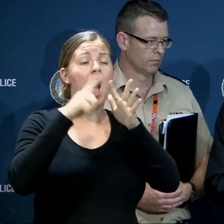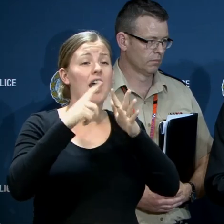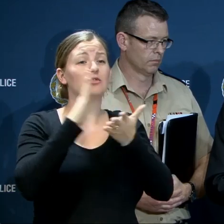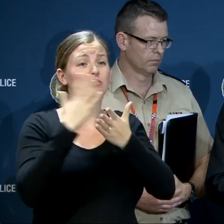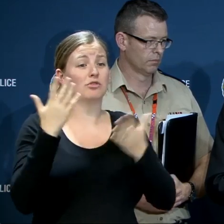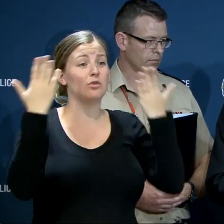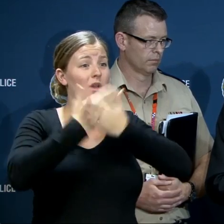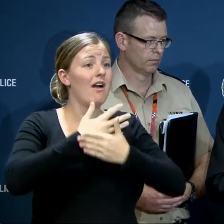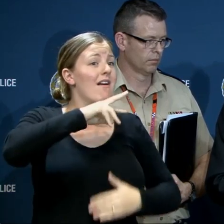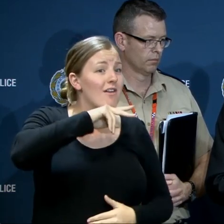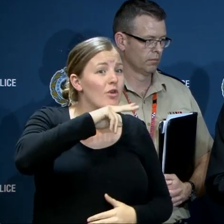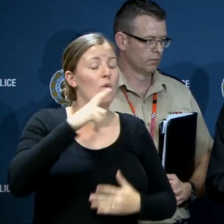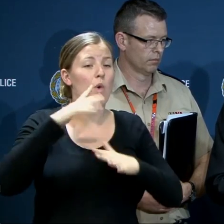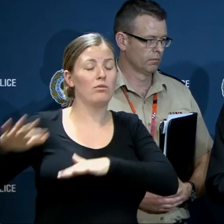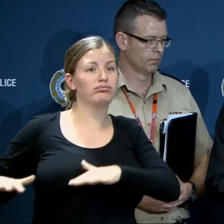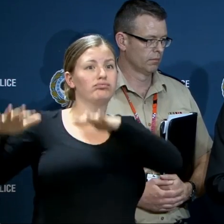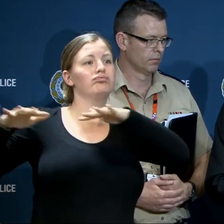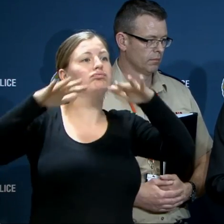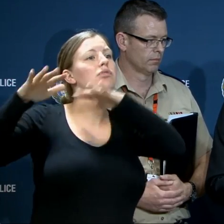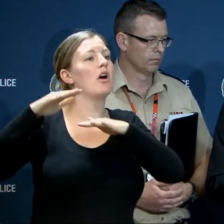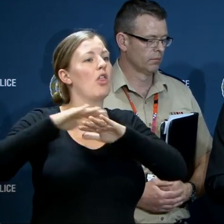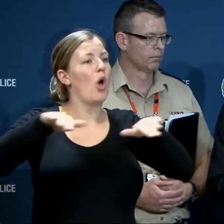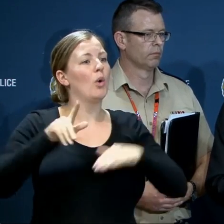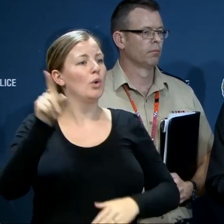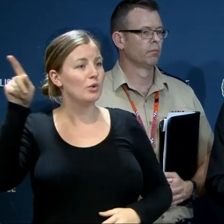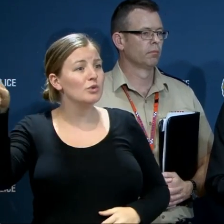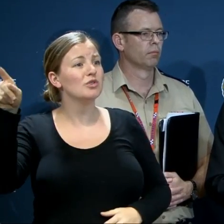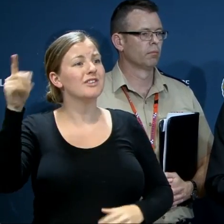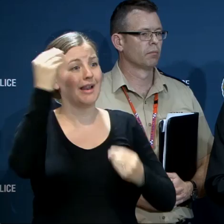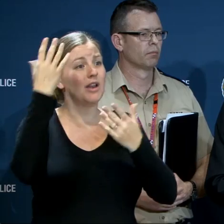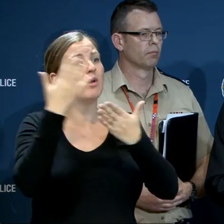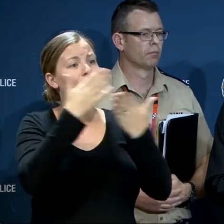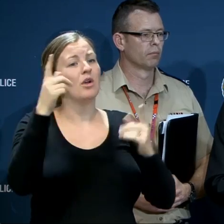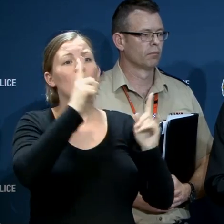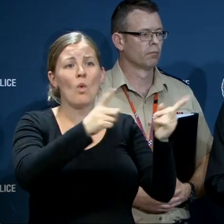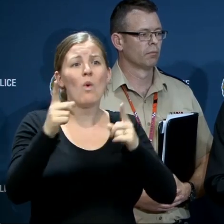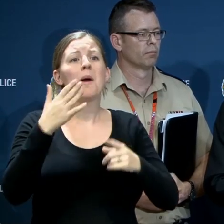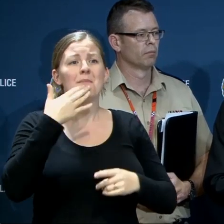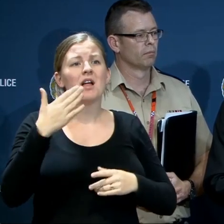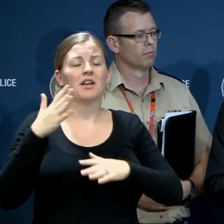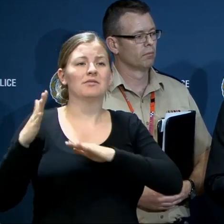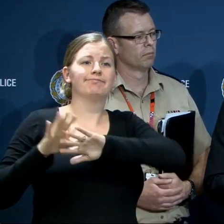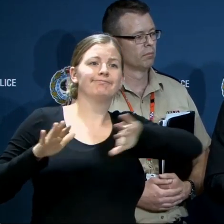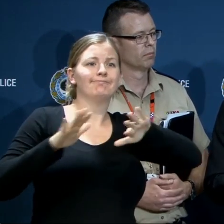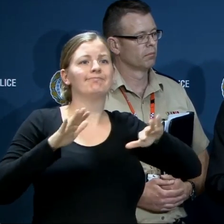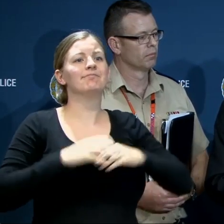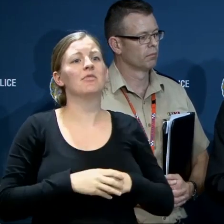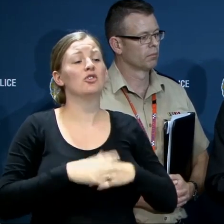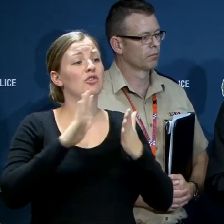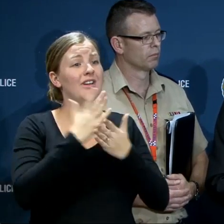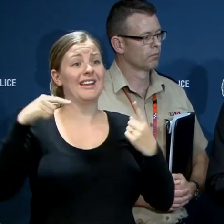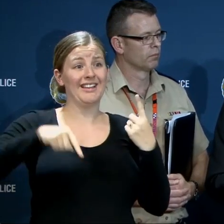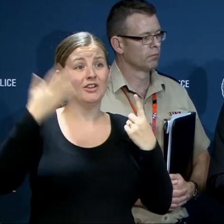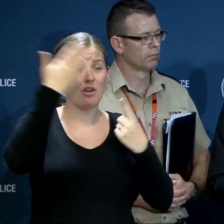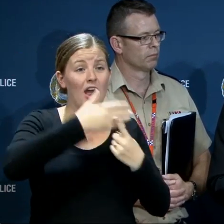this afternoon and during this evening and we have warnings out for abnormally high tides as well so we've got a triple effect of